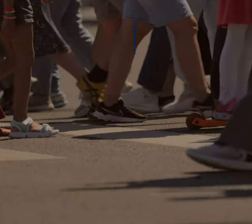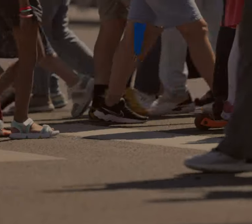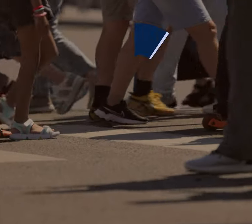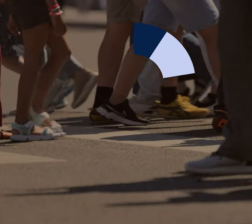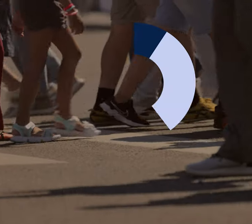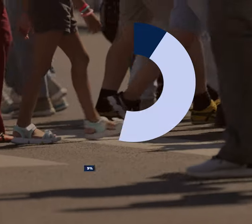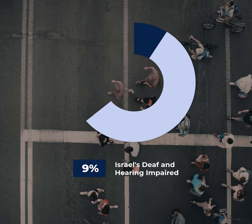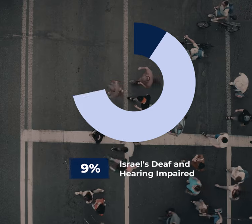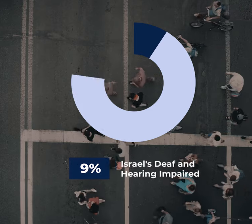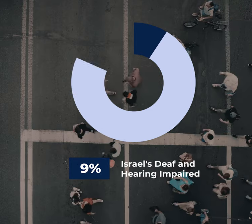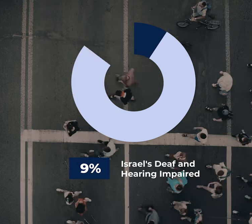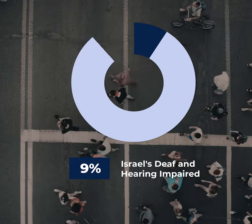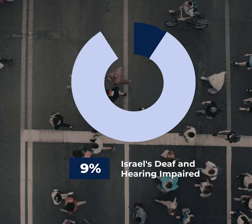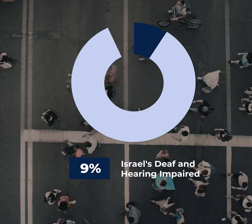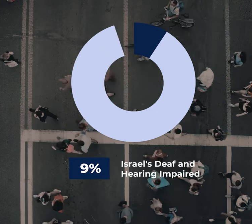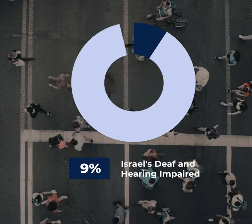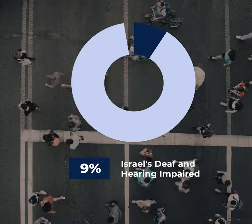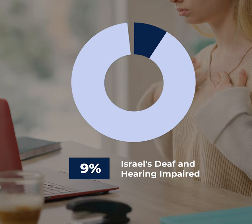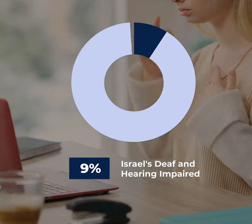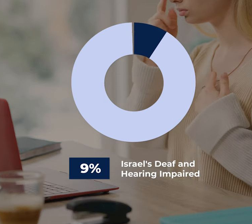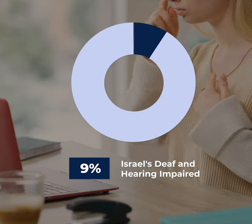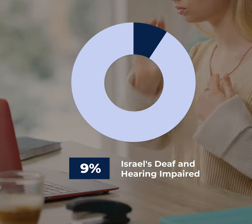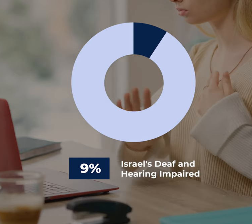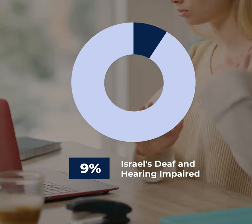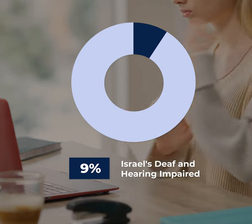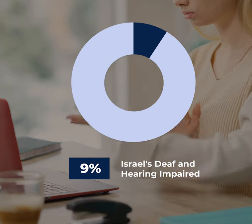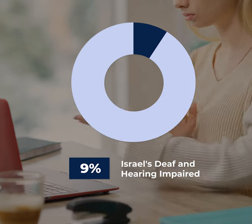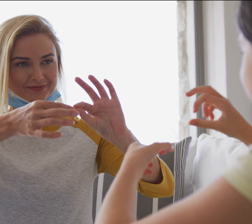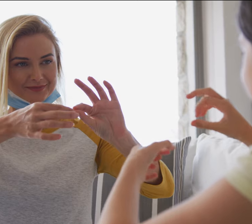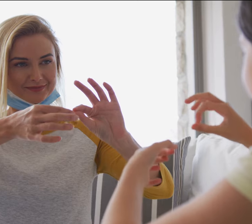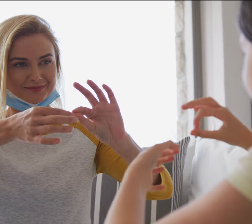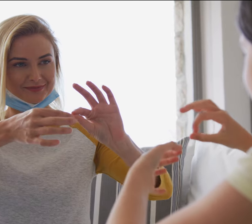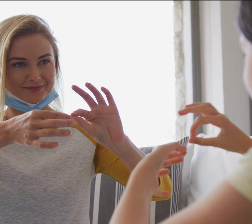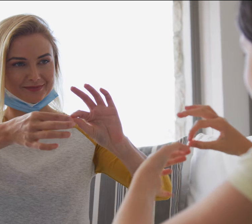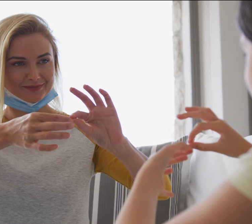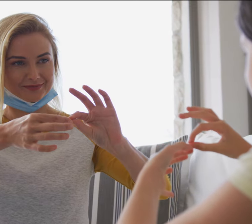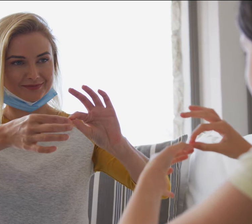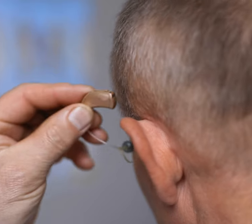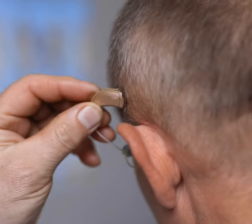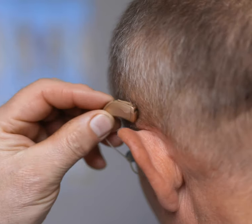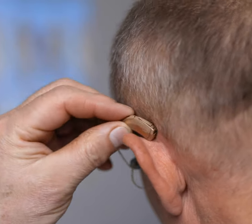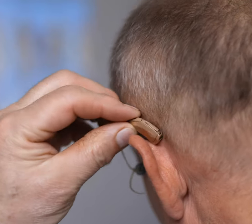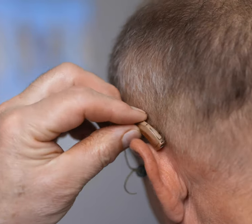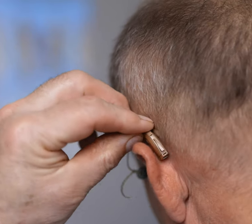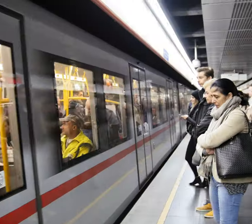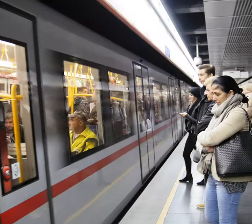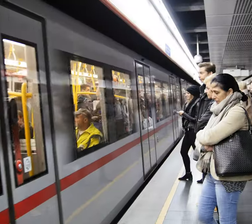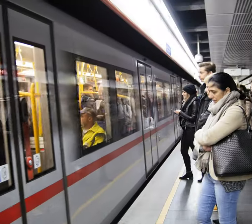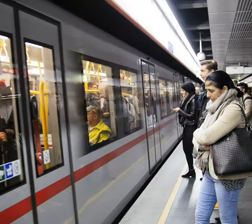That's roughly 9% of the population facing daily challenges. From communication barriers to a lack of accessibility in